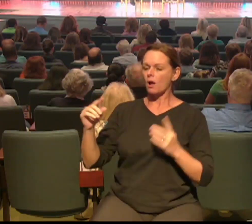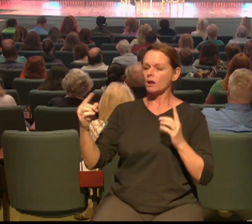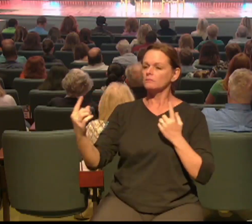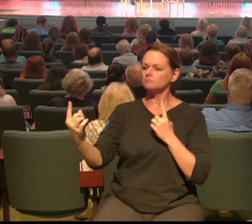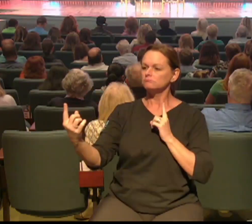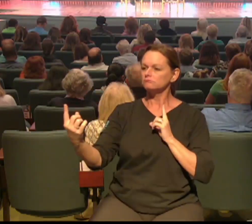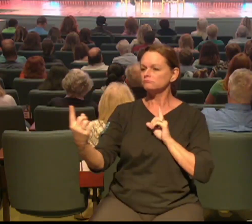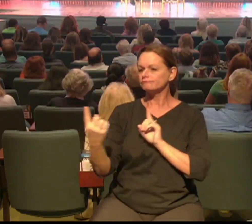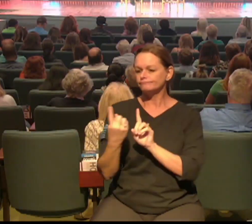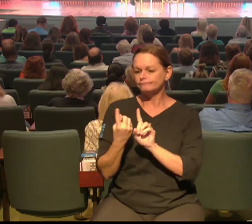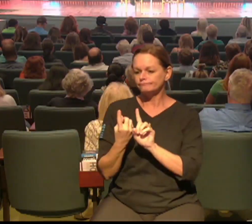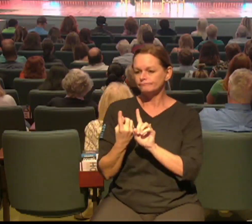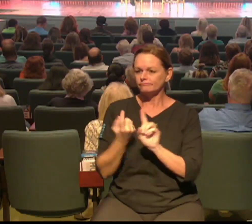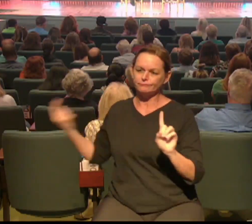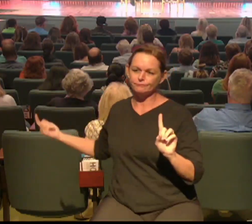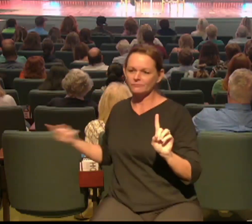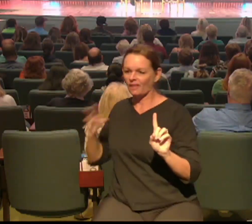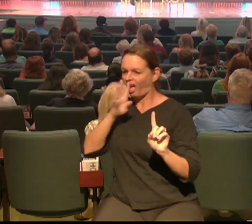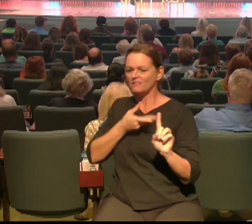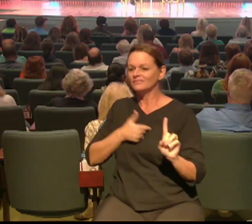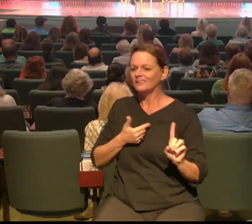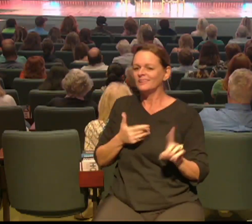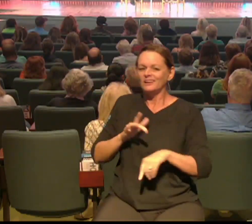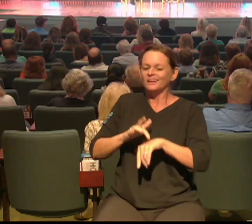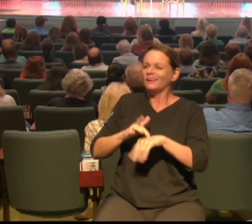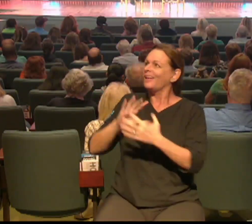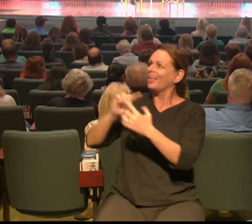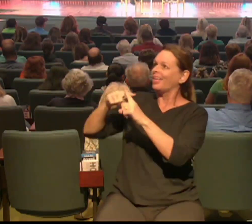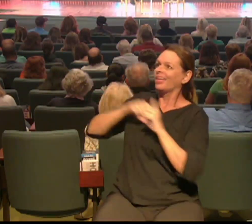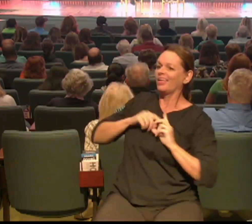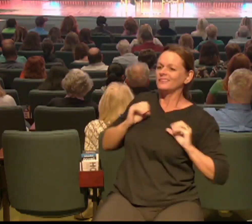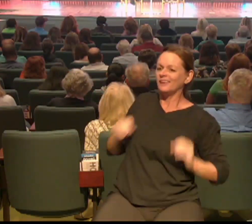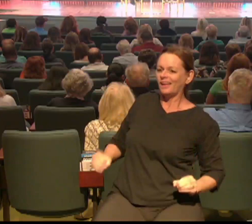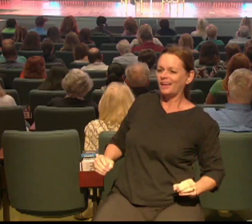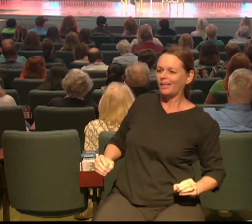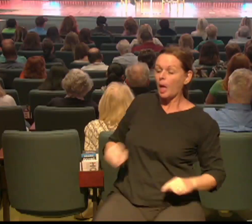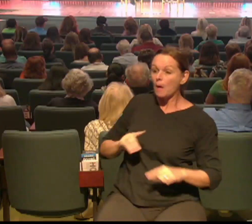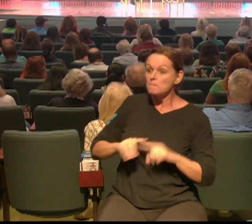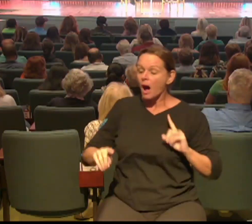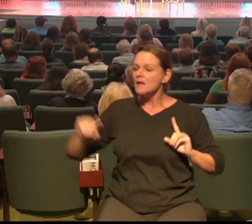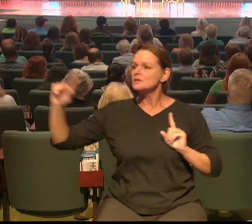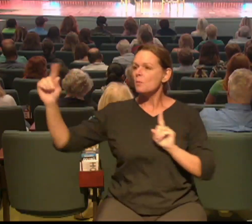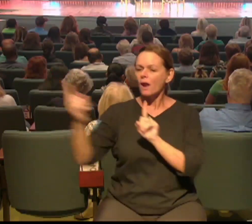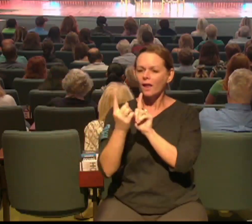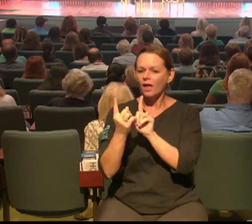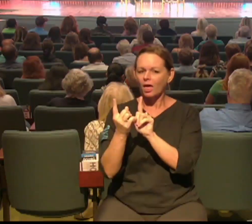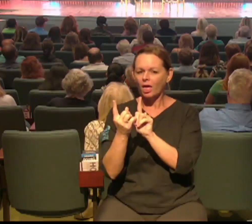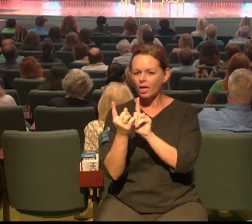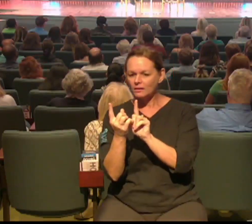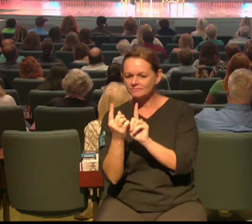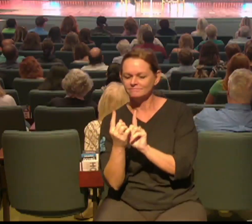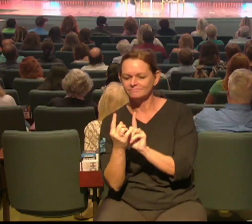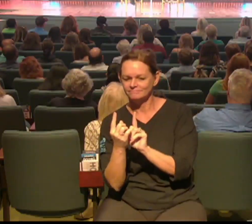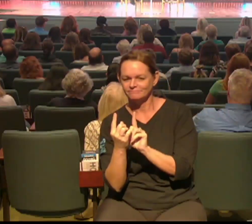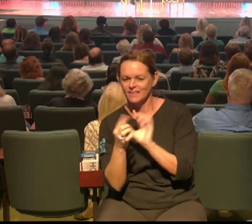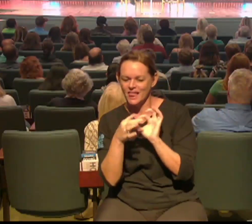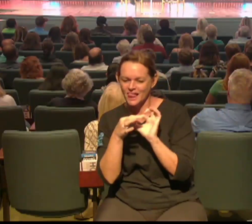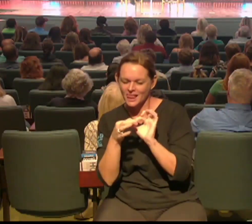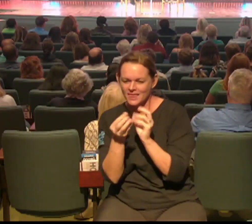every precious one, it's a child that you came to save and if you gave your life to love them, so will I. That